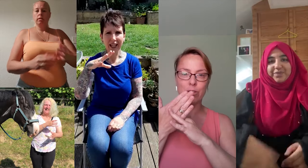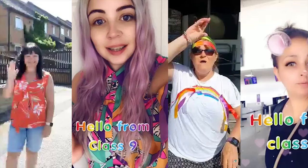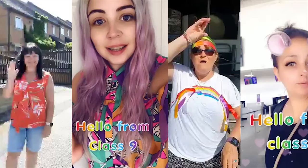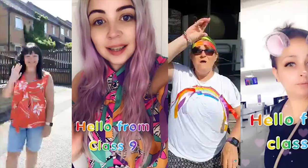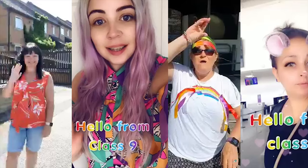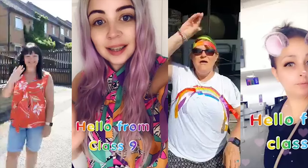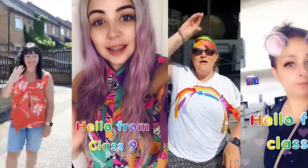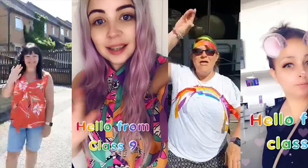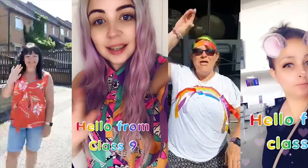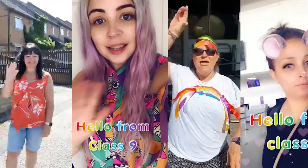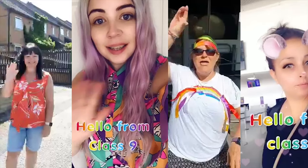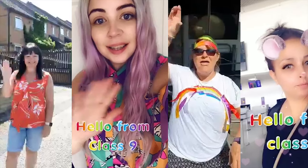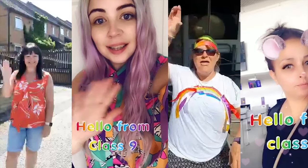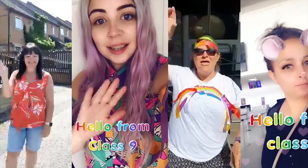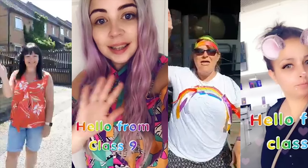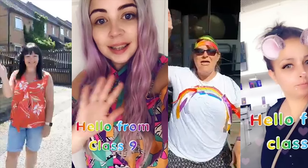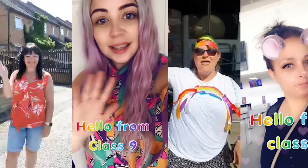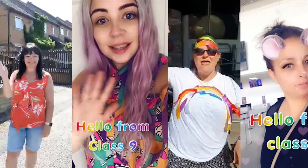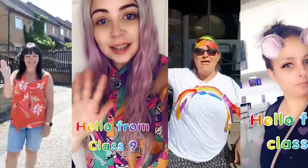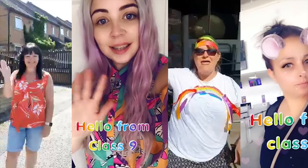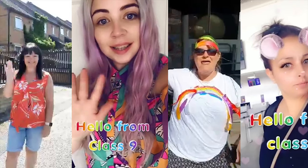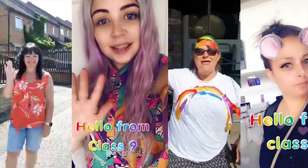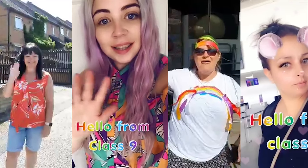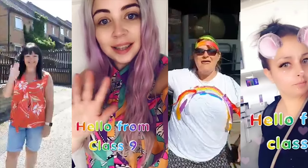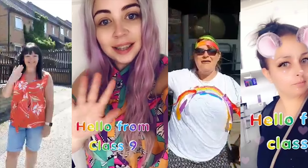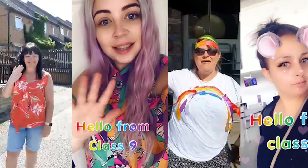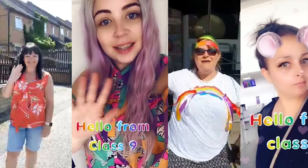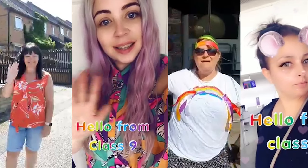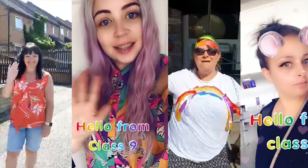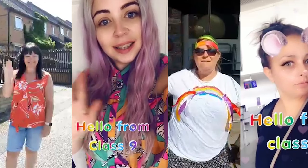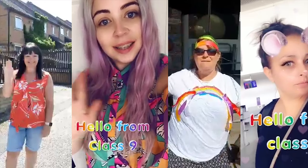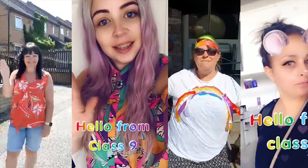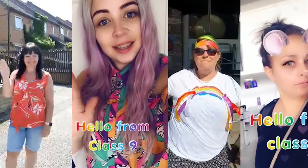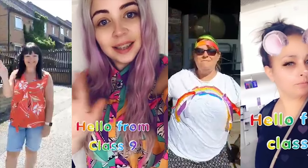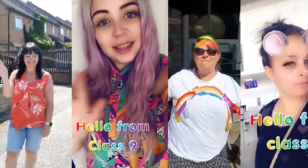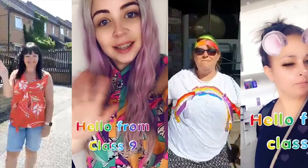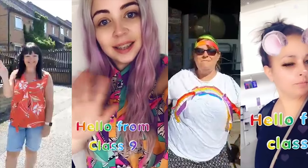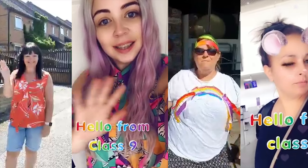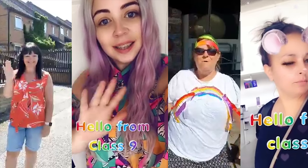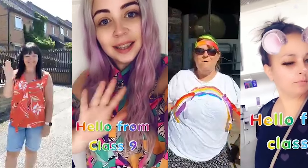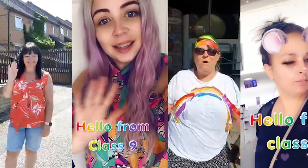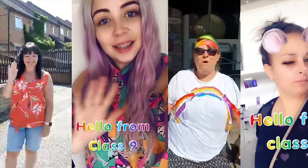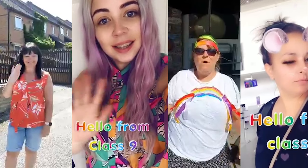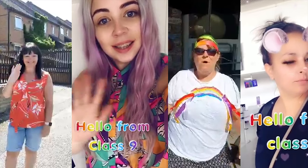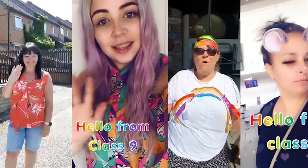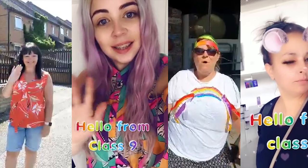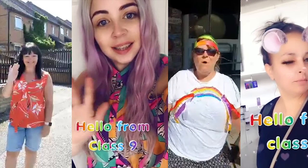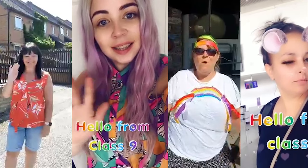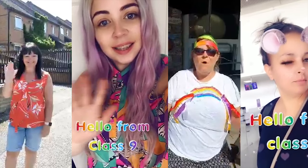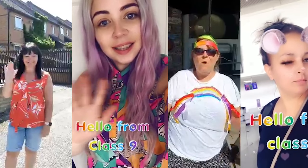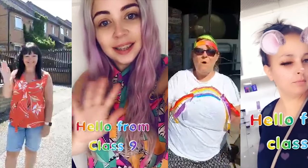I see your true colors Oh